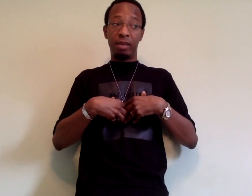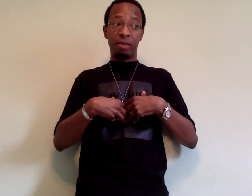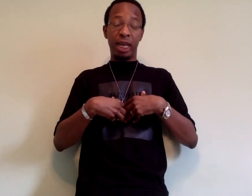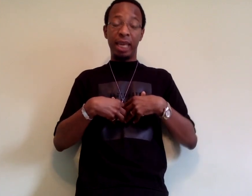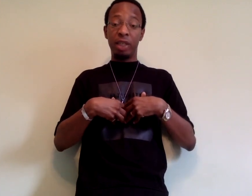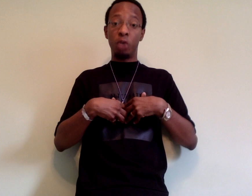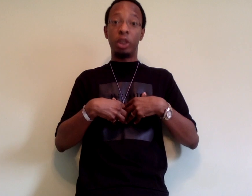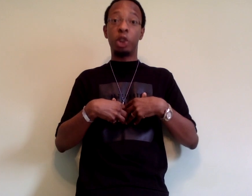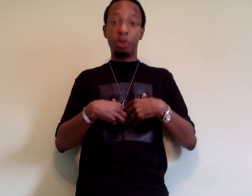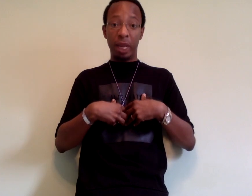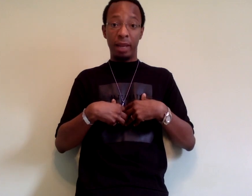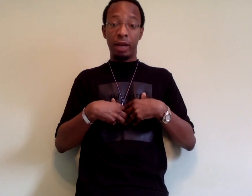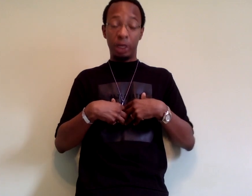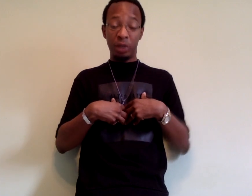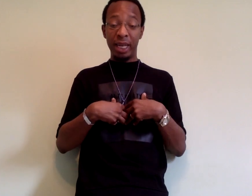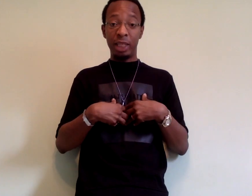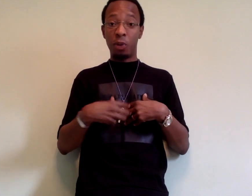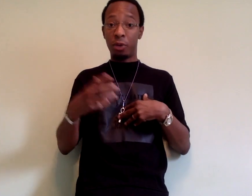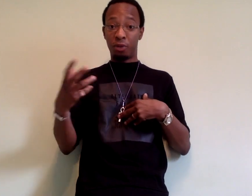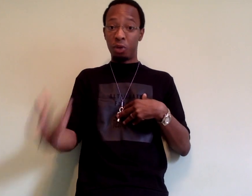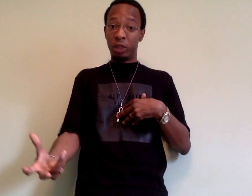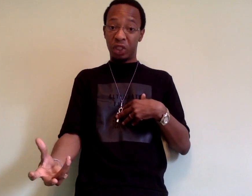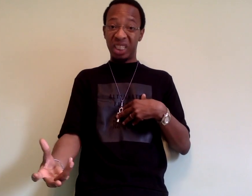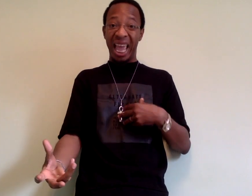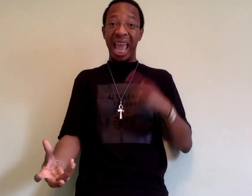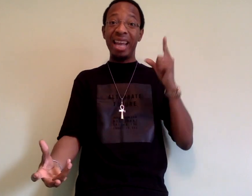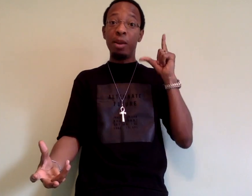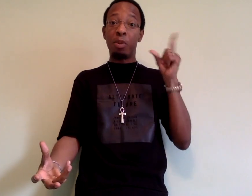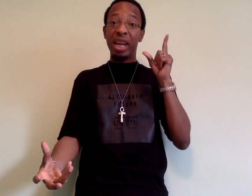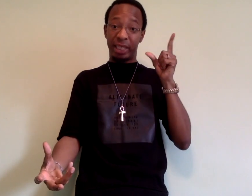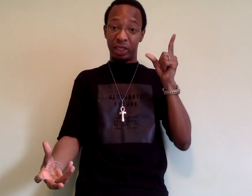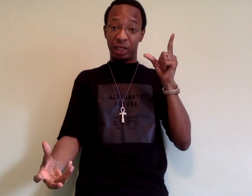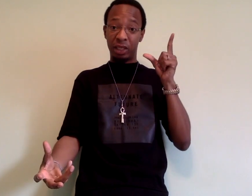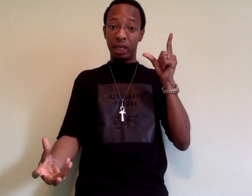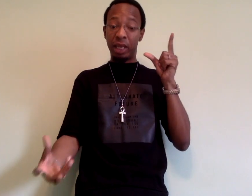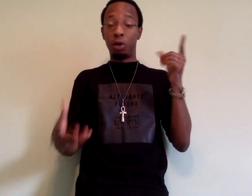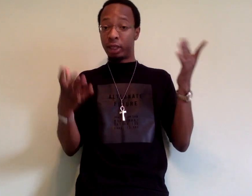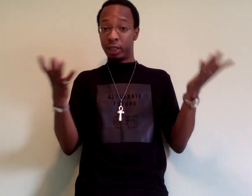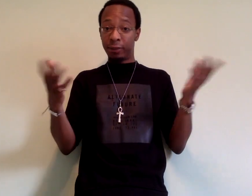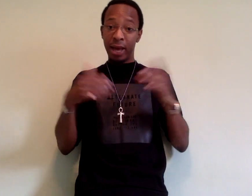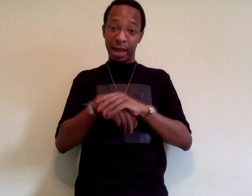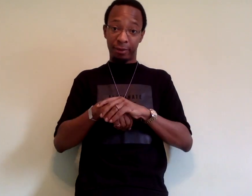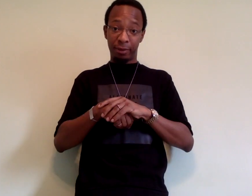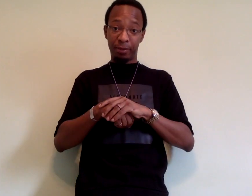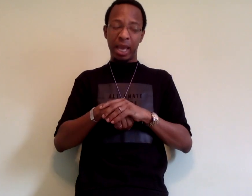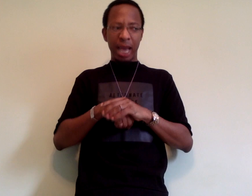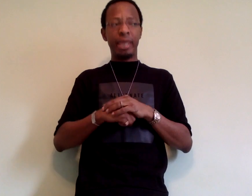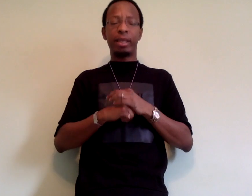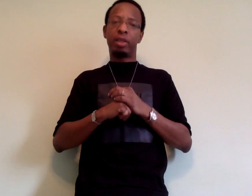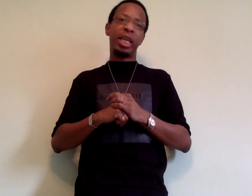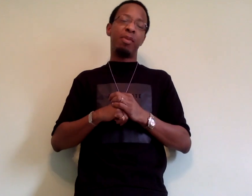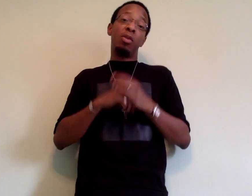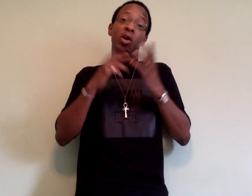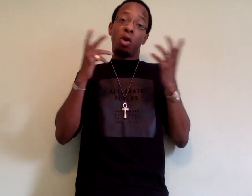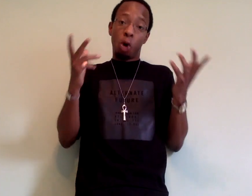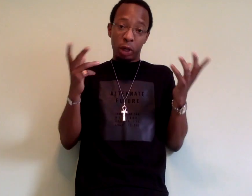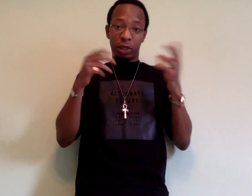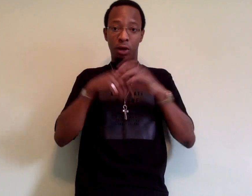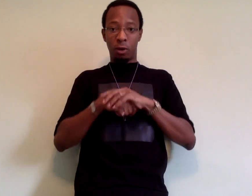akin to a tree. A tree needs both roots and branches in order to survive. I think the same ought to go